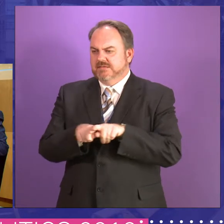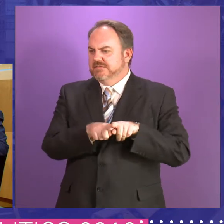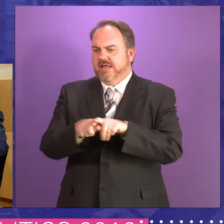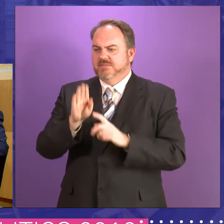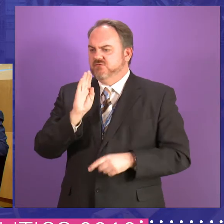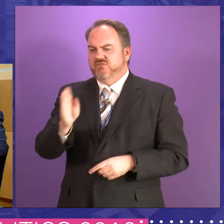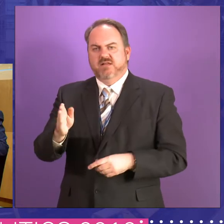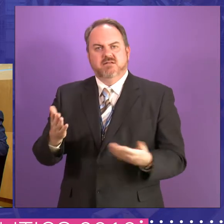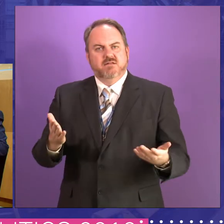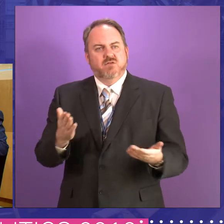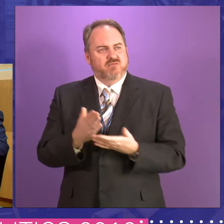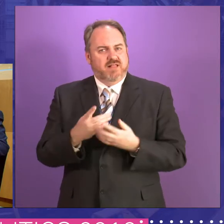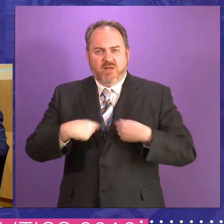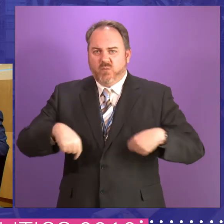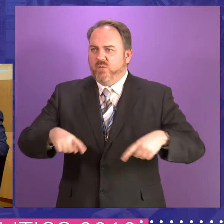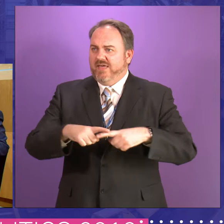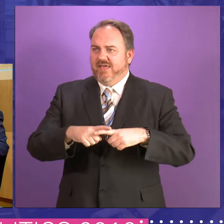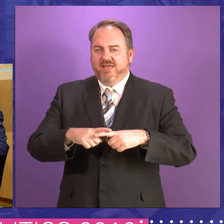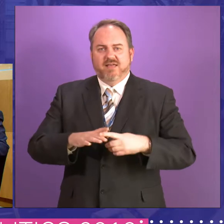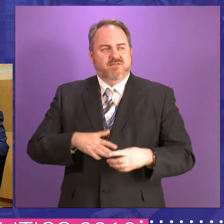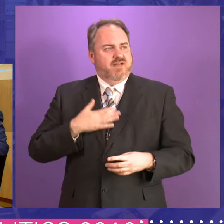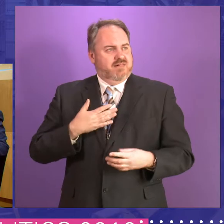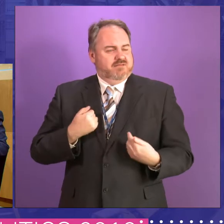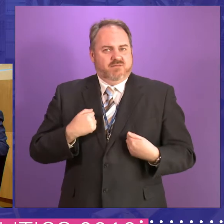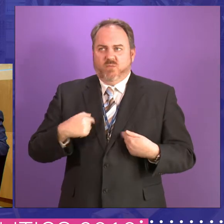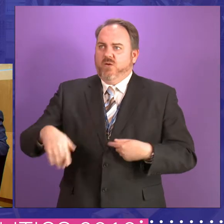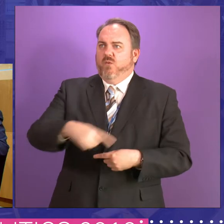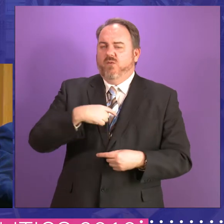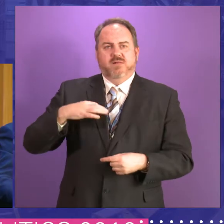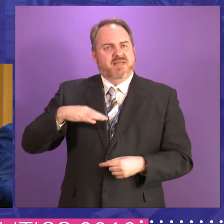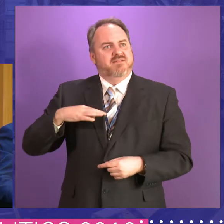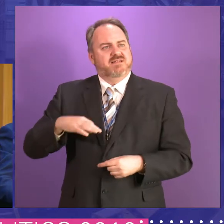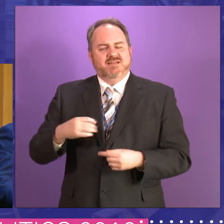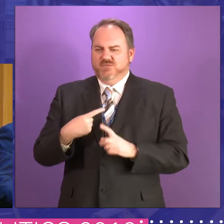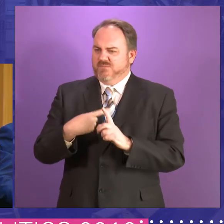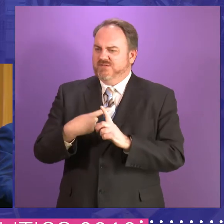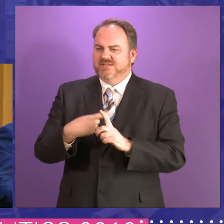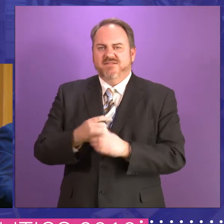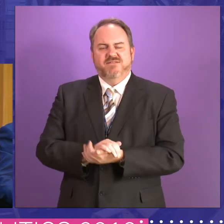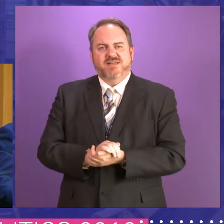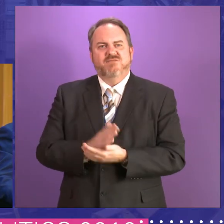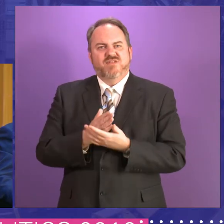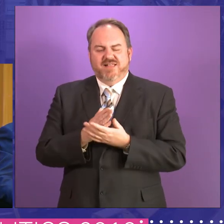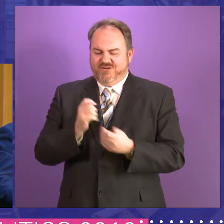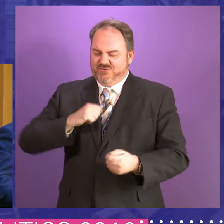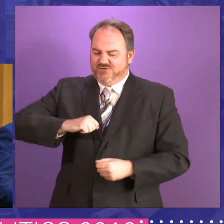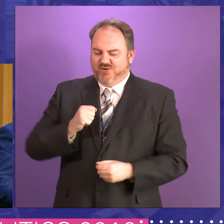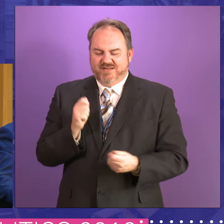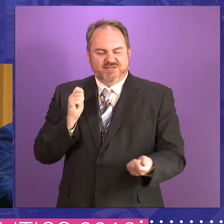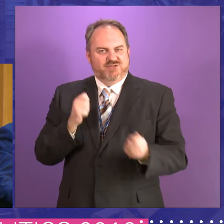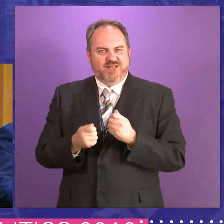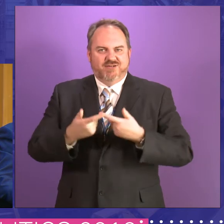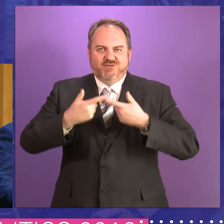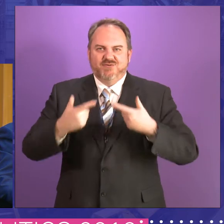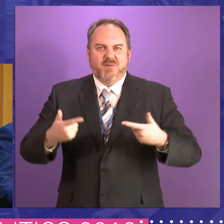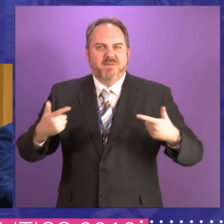beneficiaries of that, but it also gave a message about how far Scotland has travelled. And I don't think Scotland would